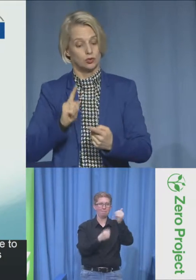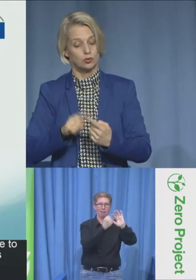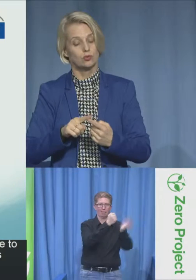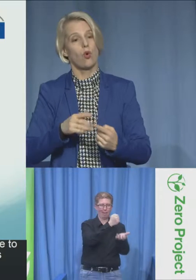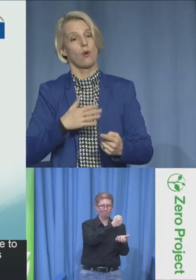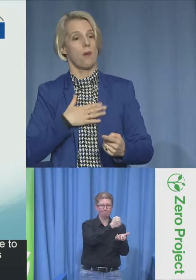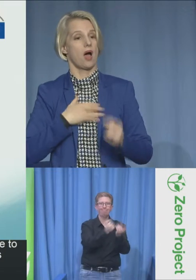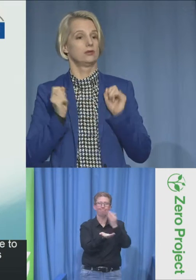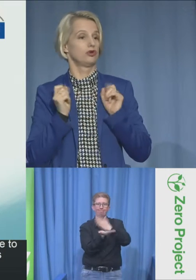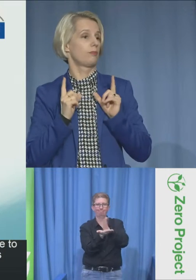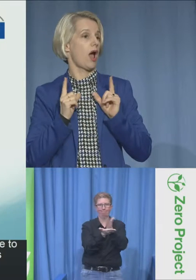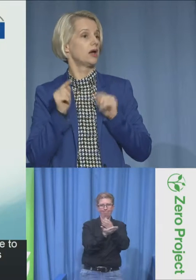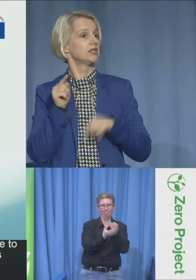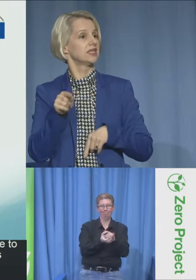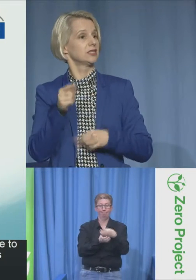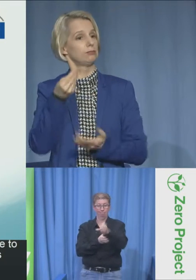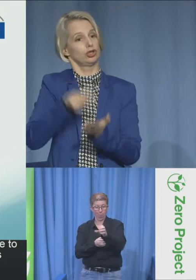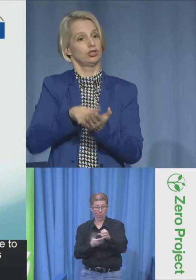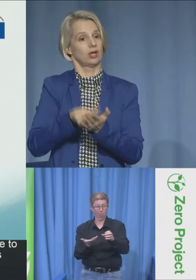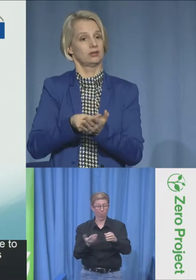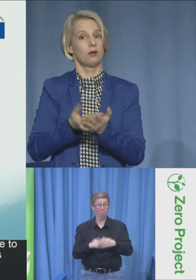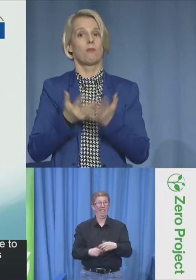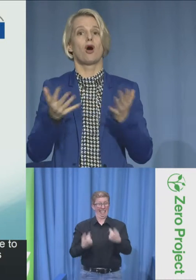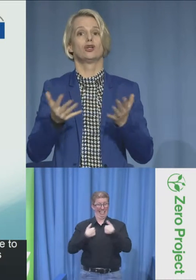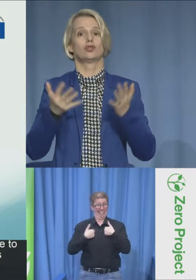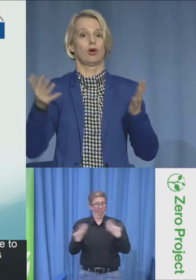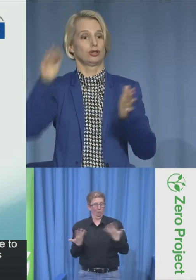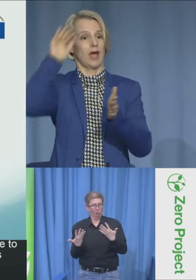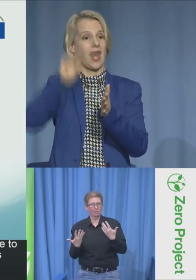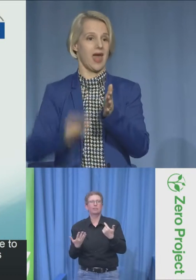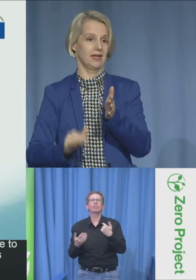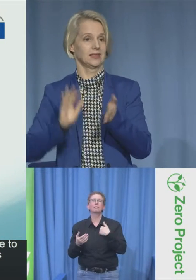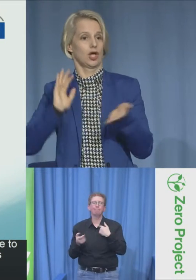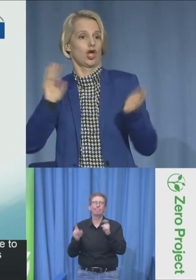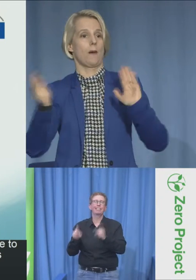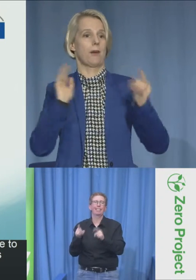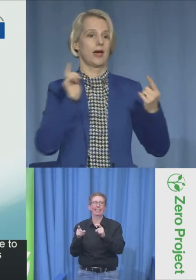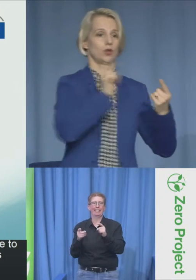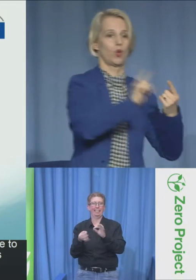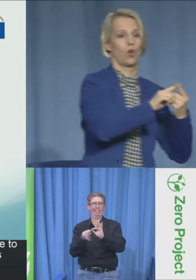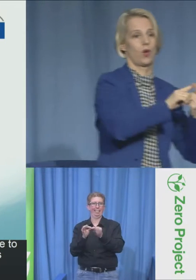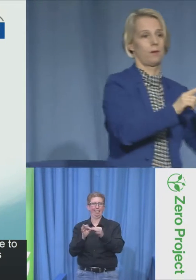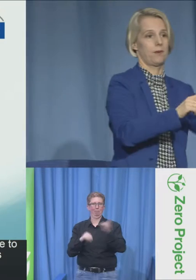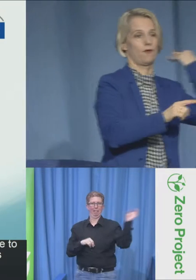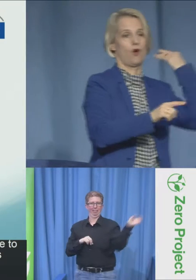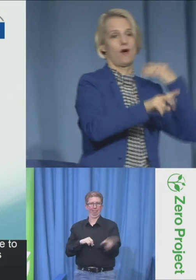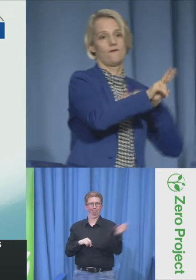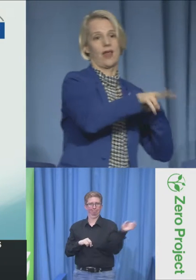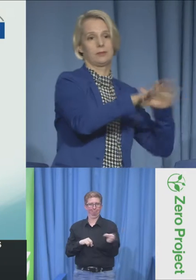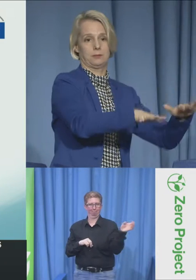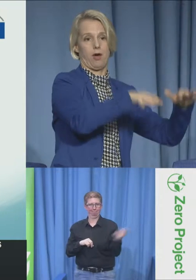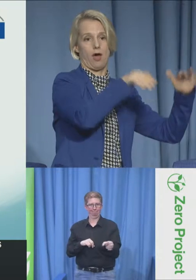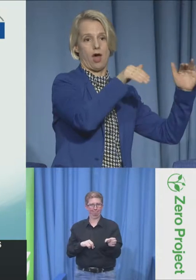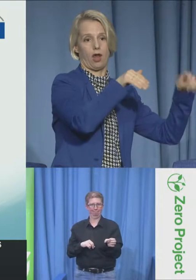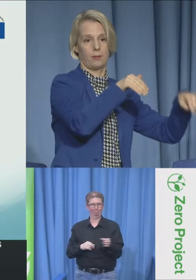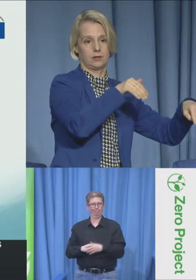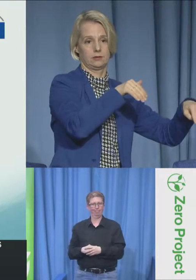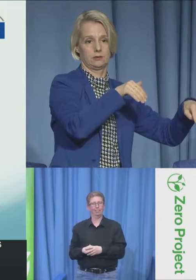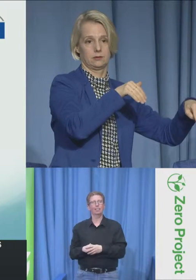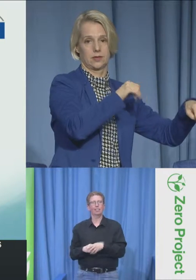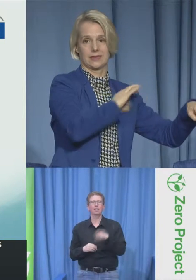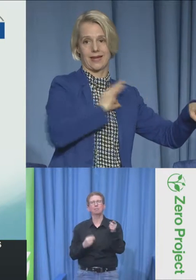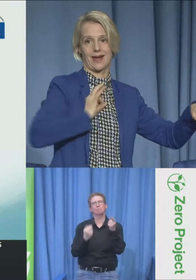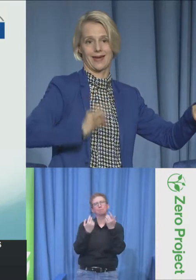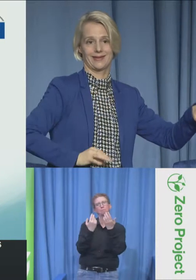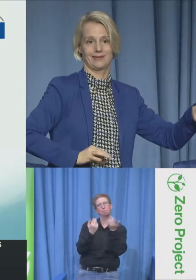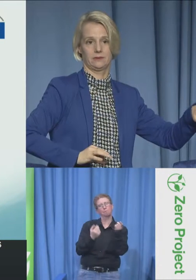interpreters would be. And to my surprise, the budget was much, much less compared to what